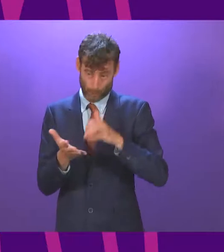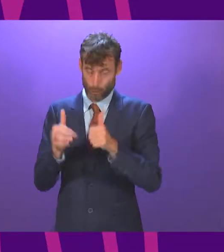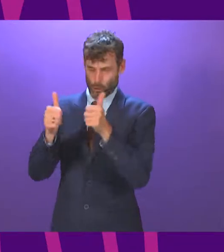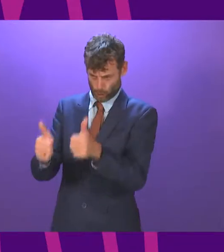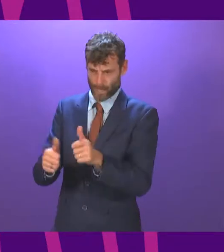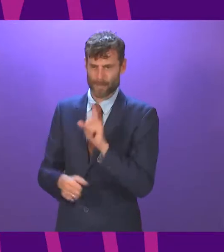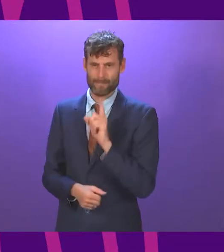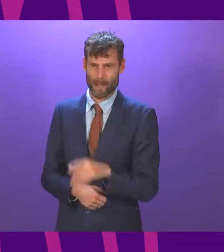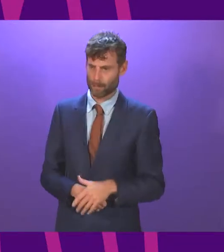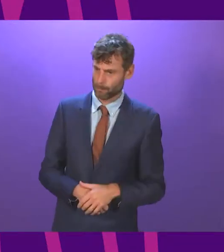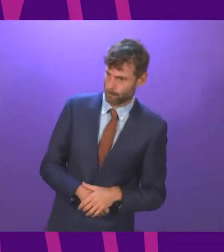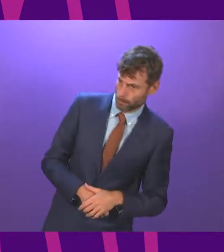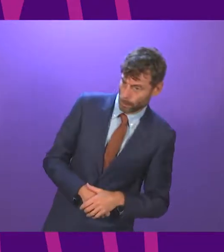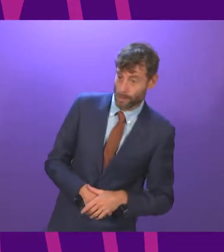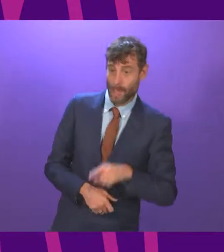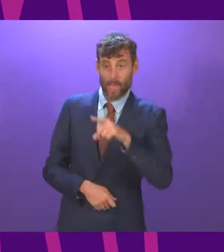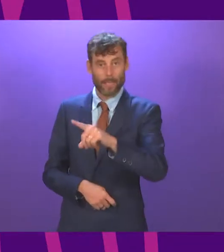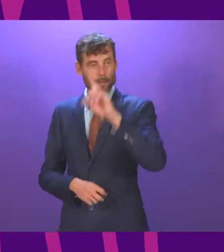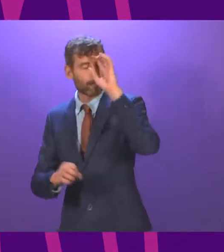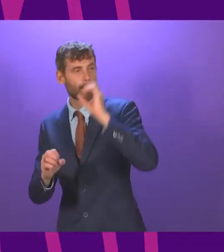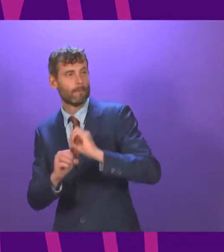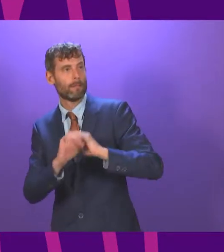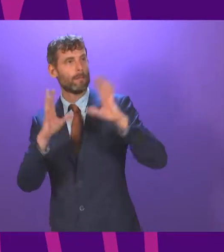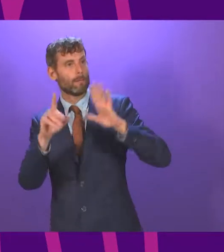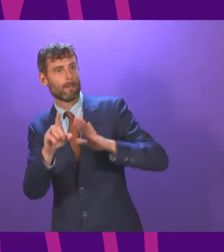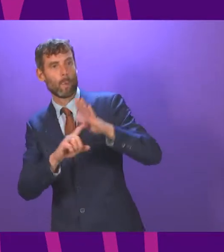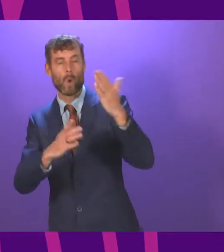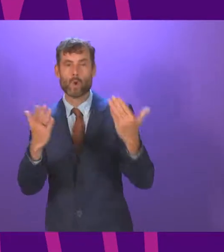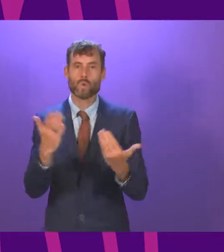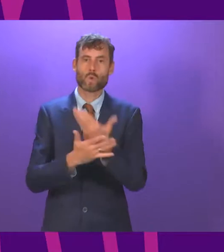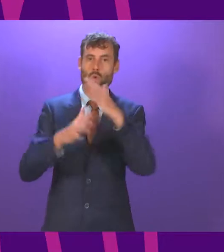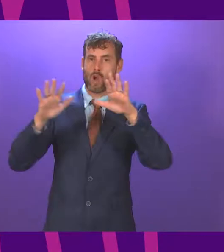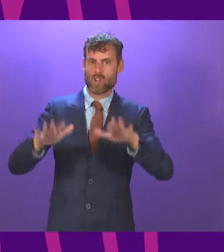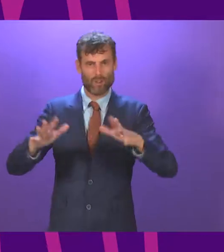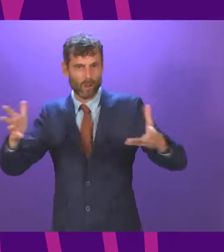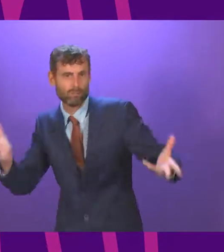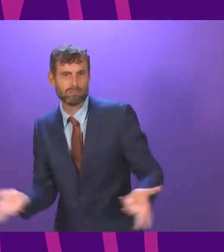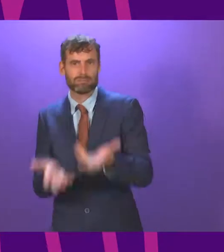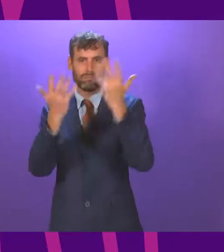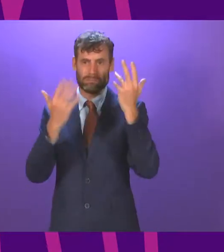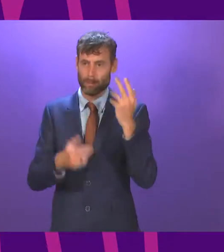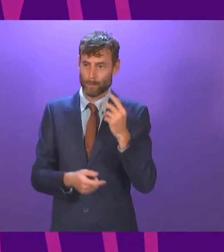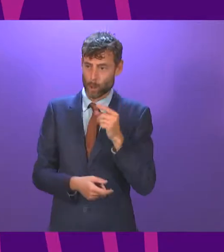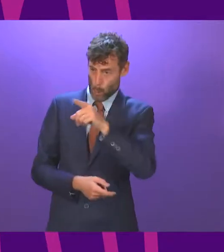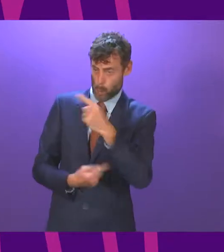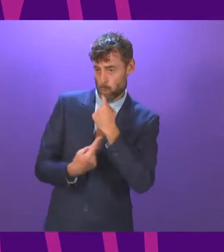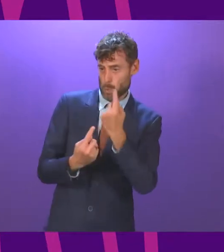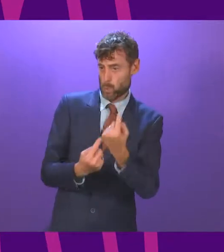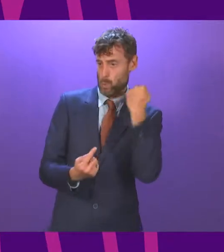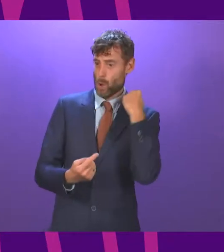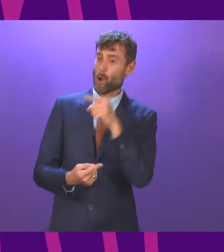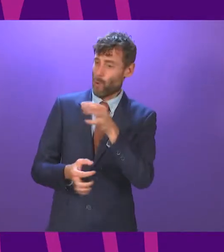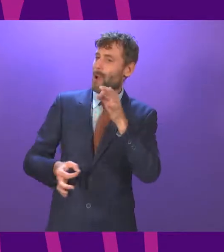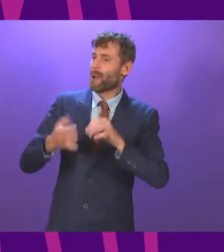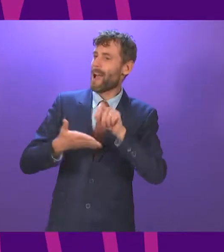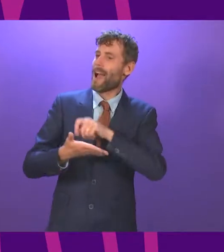radical template for a new country that the manifestos of the two governing parties suggested back in May. In reality, most